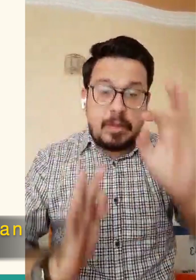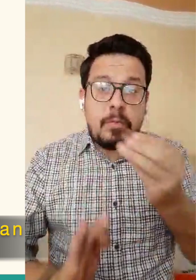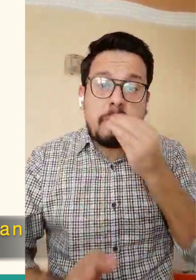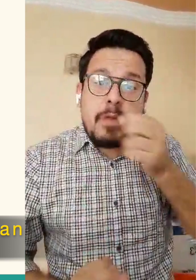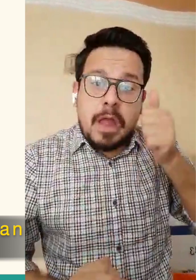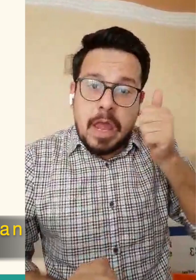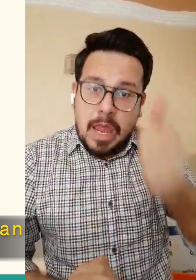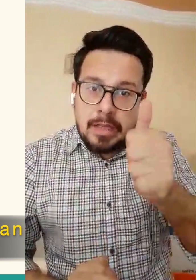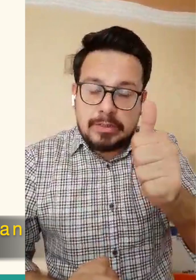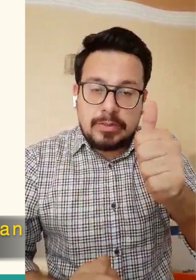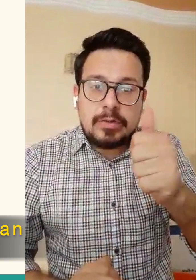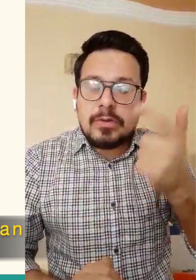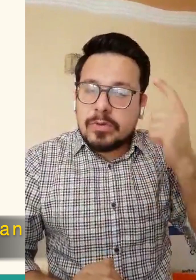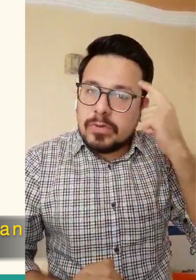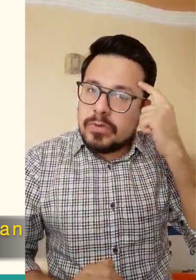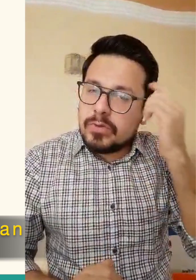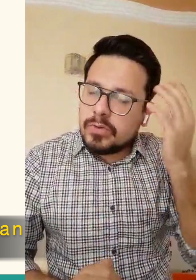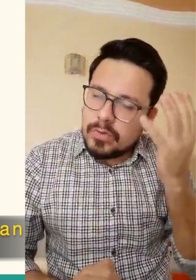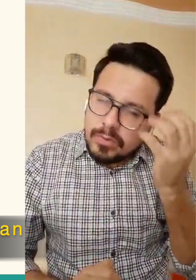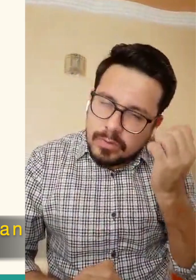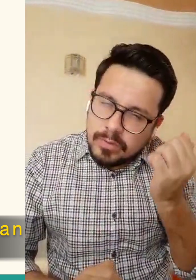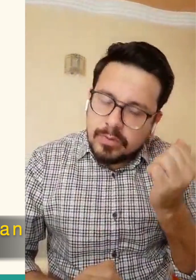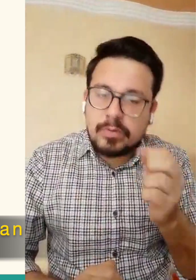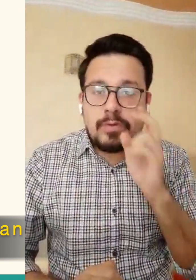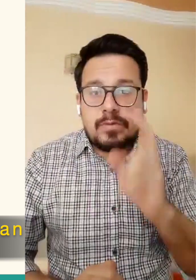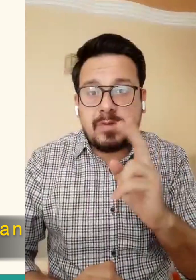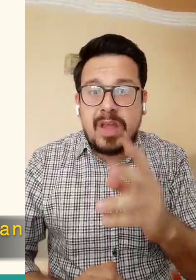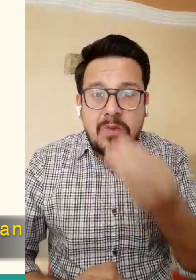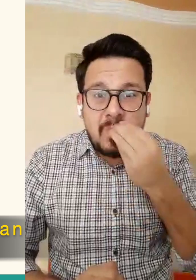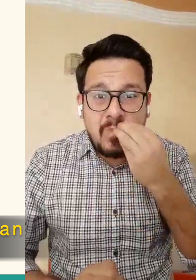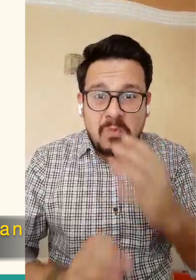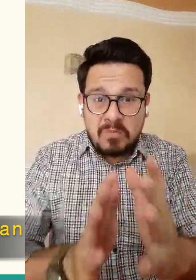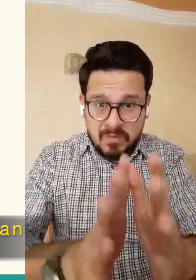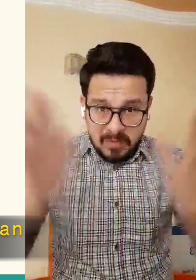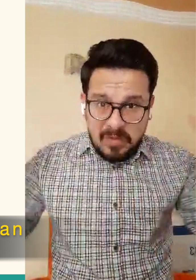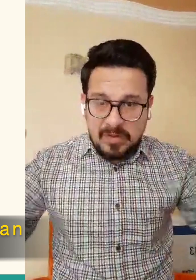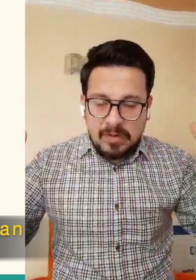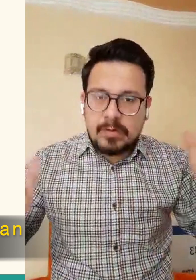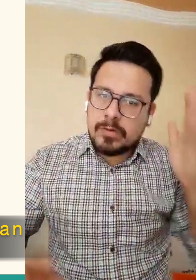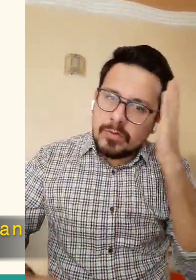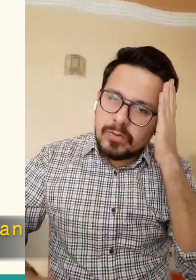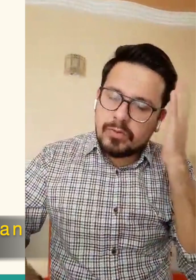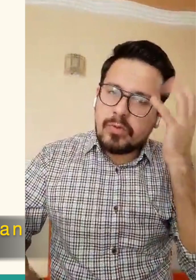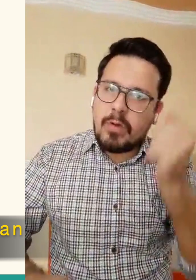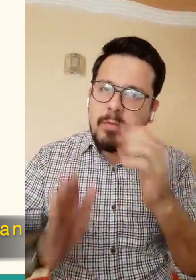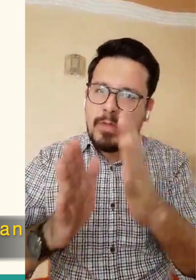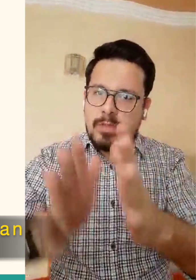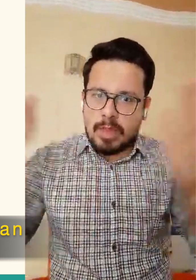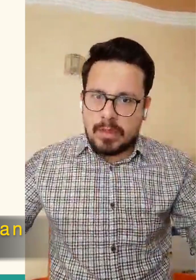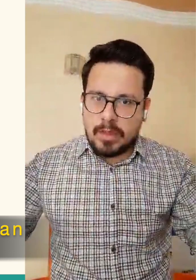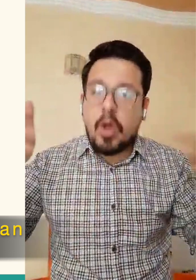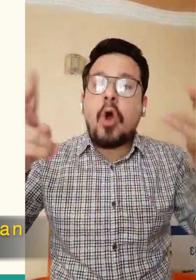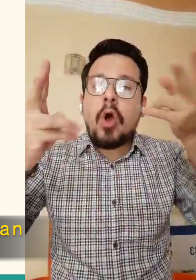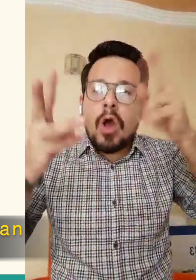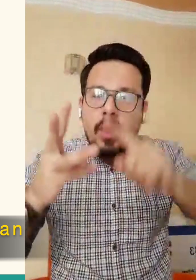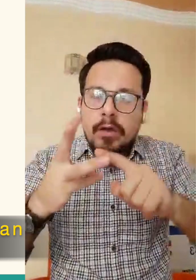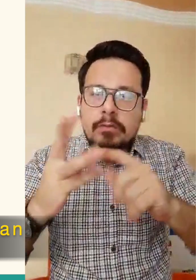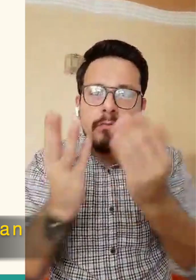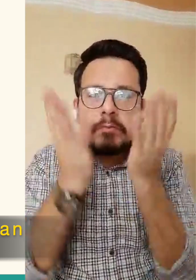the body heavy and removes clean understanding induces sleep and